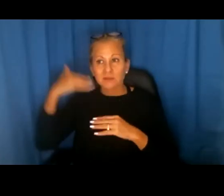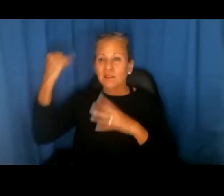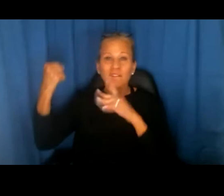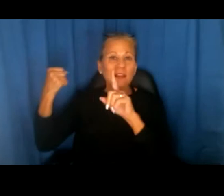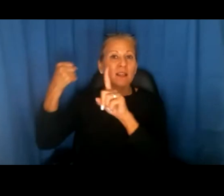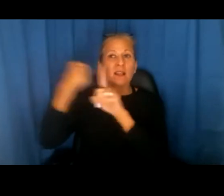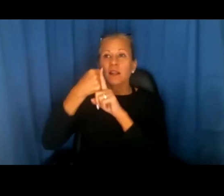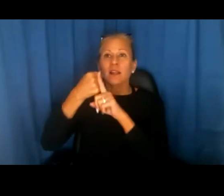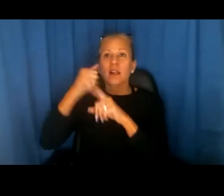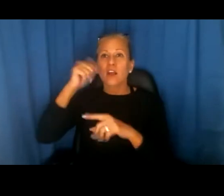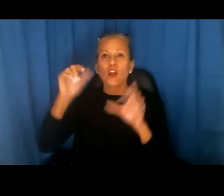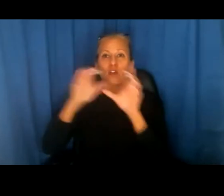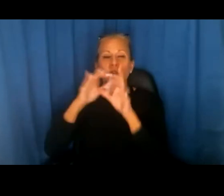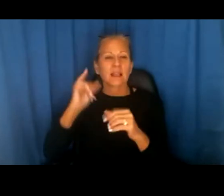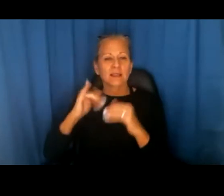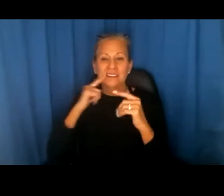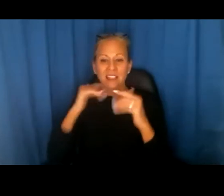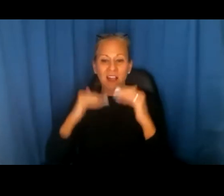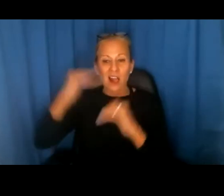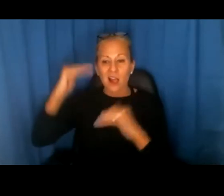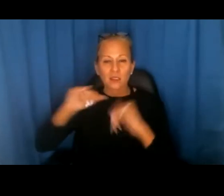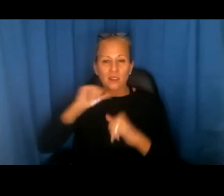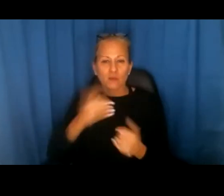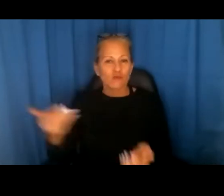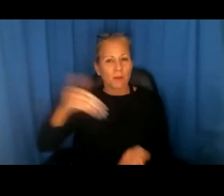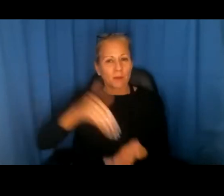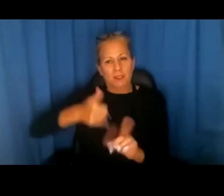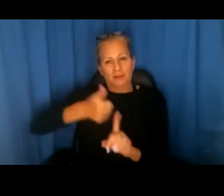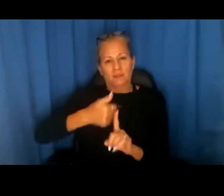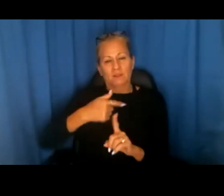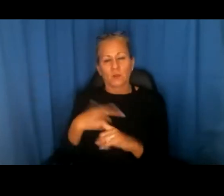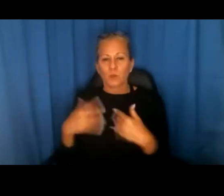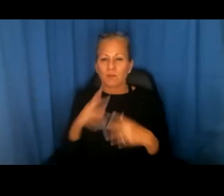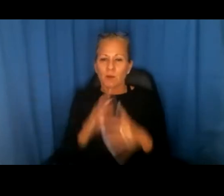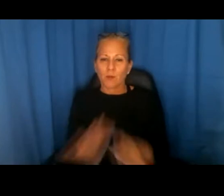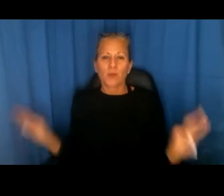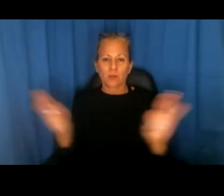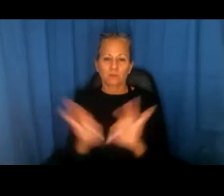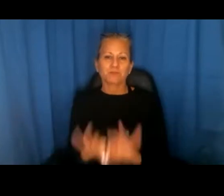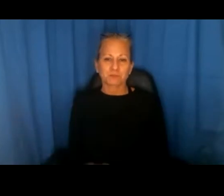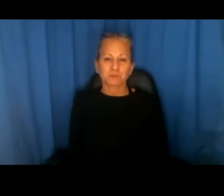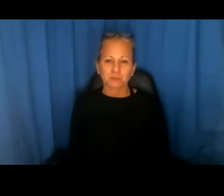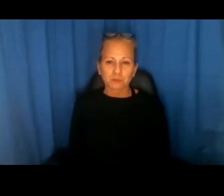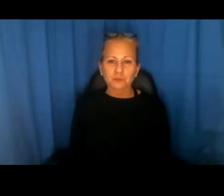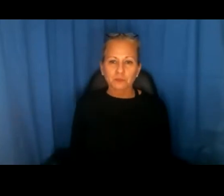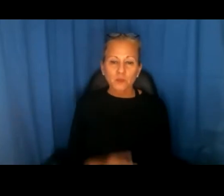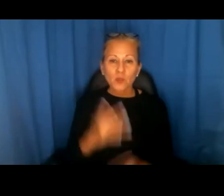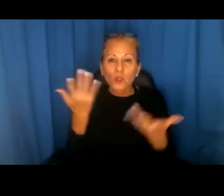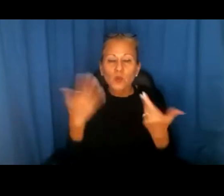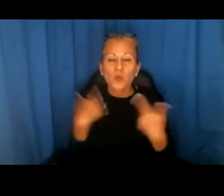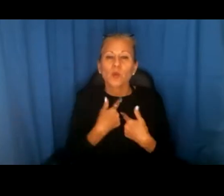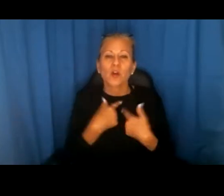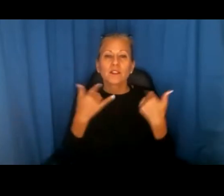repeating themselves. So it's such a vital, vital opportunity for us to talk about all these issues today. So we'll just